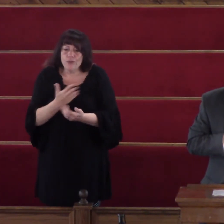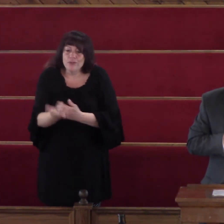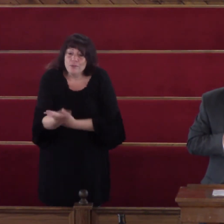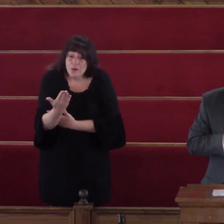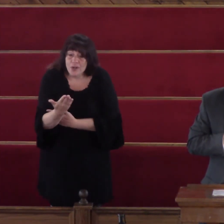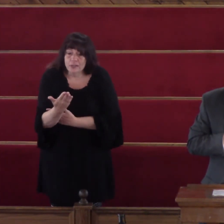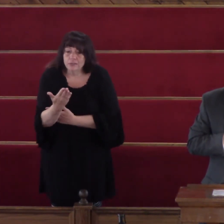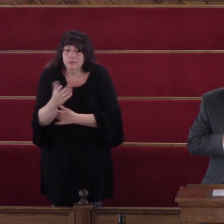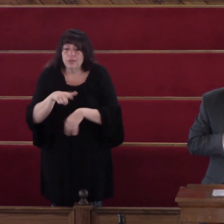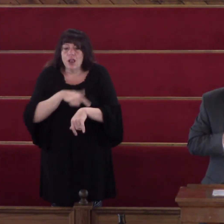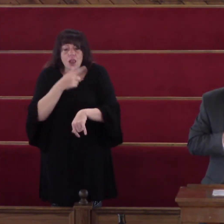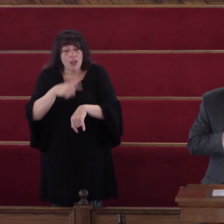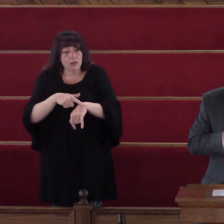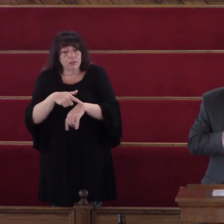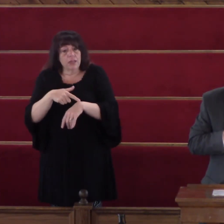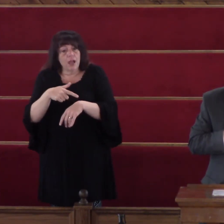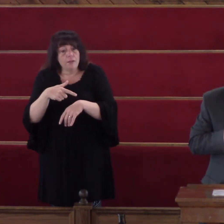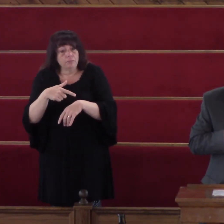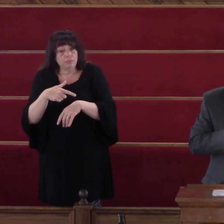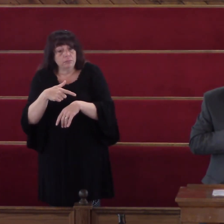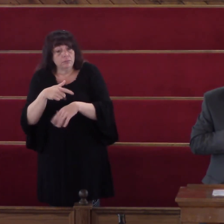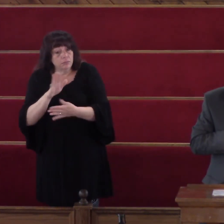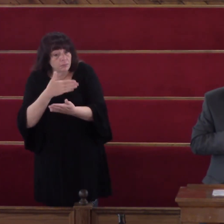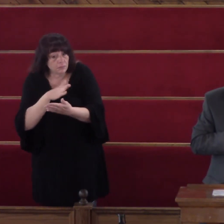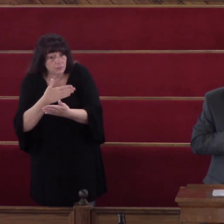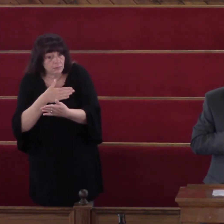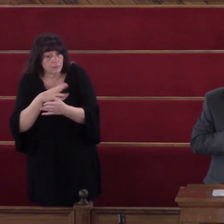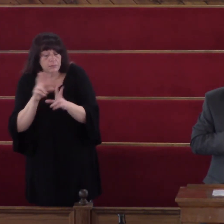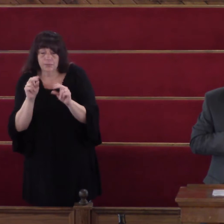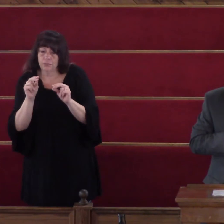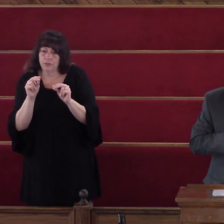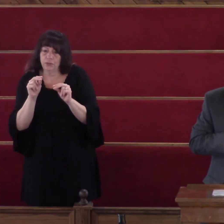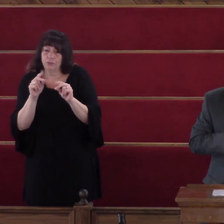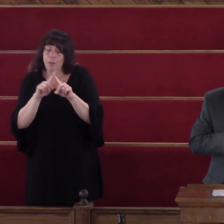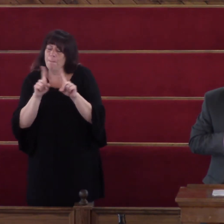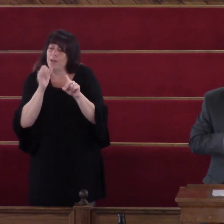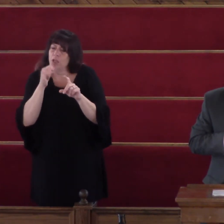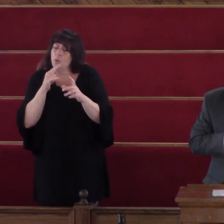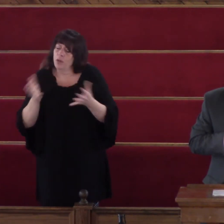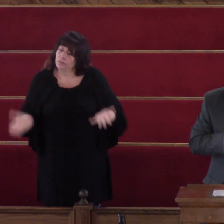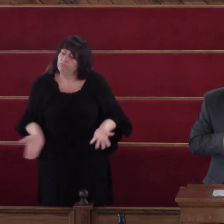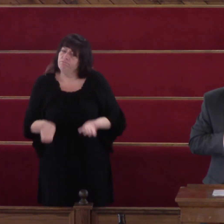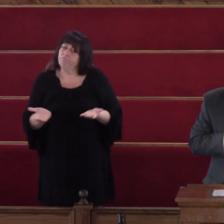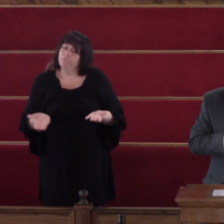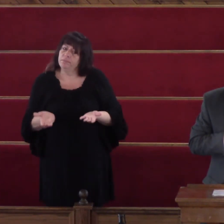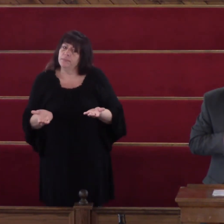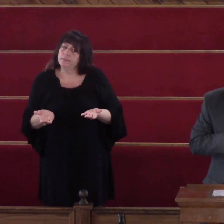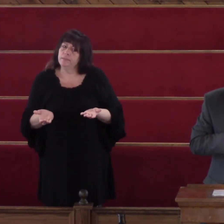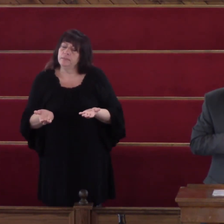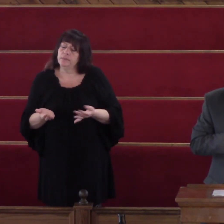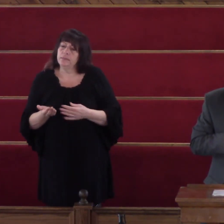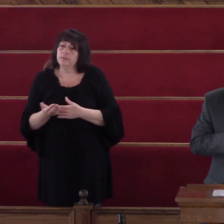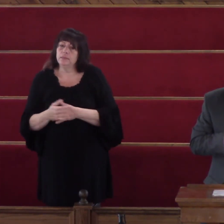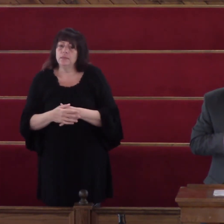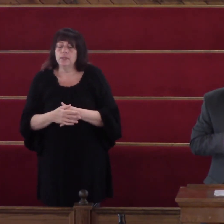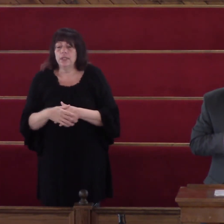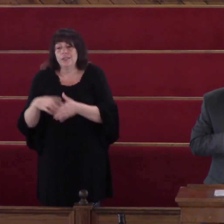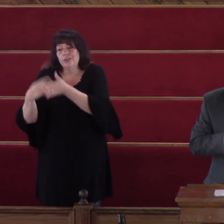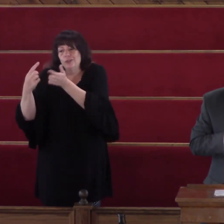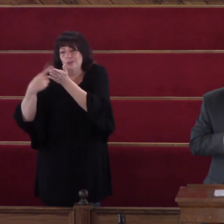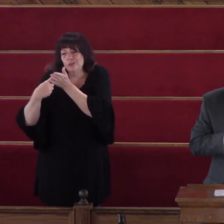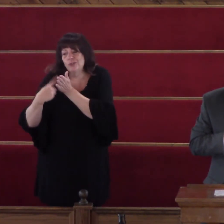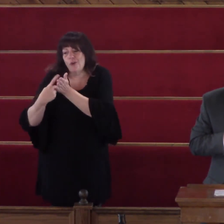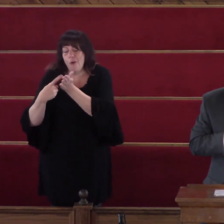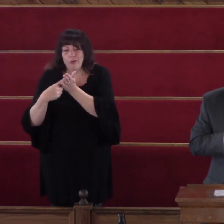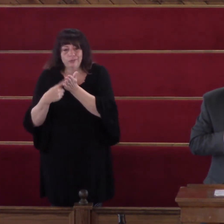But you like to have That reassurance That things are right And just the little talk That Brother Roger gave